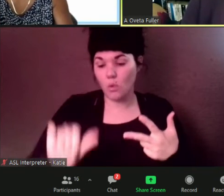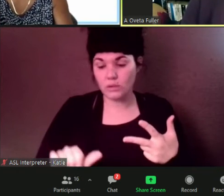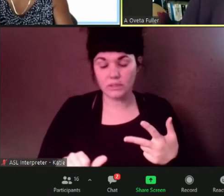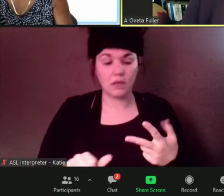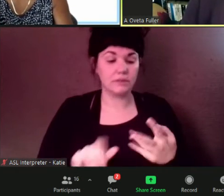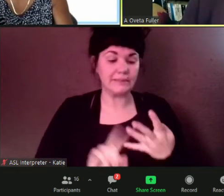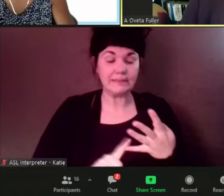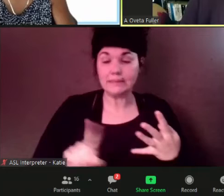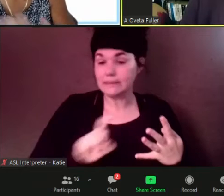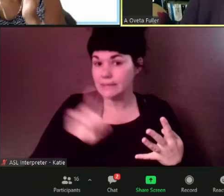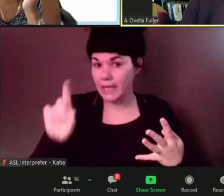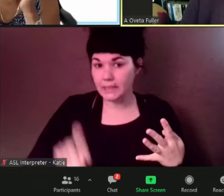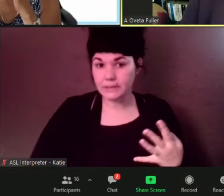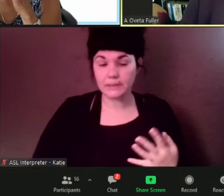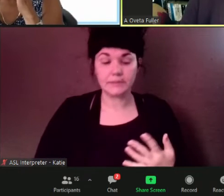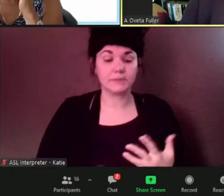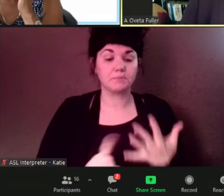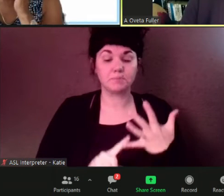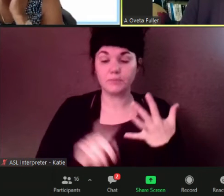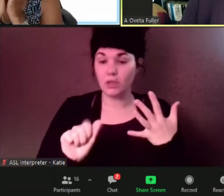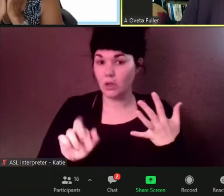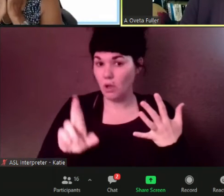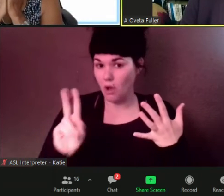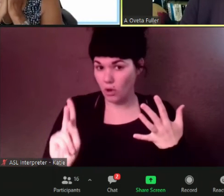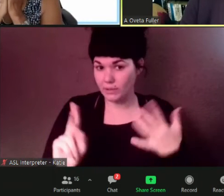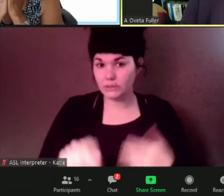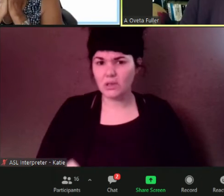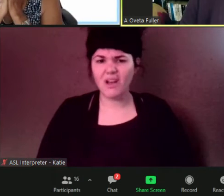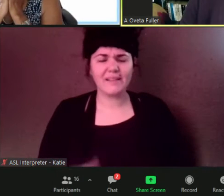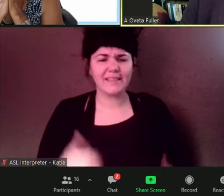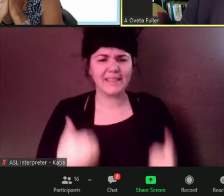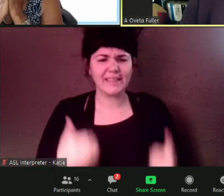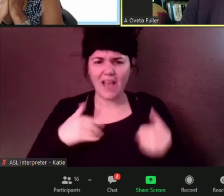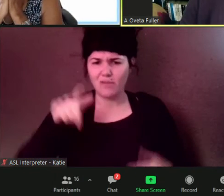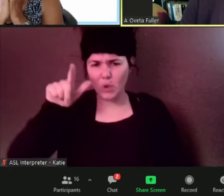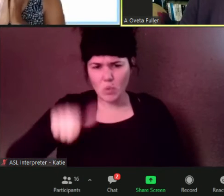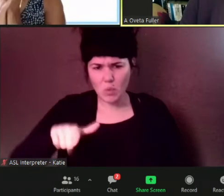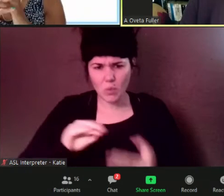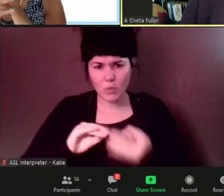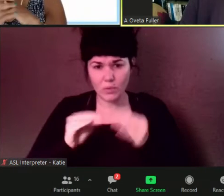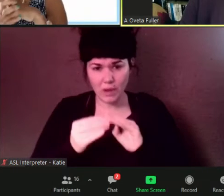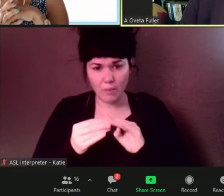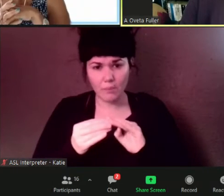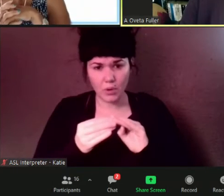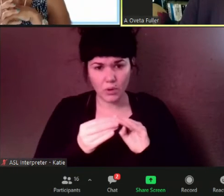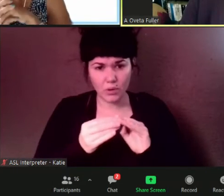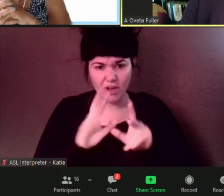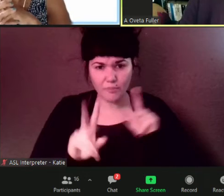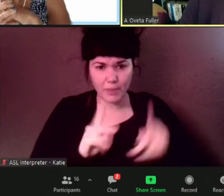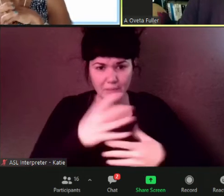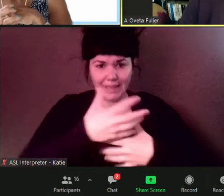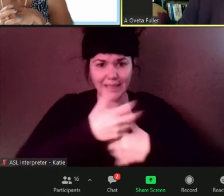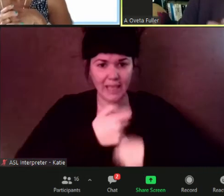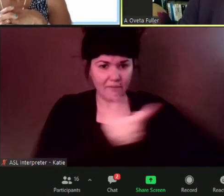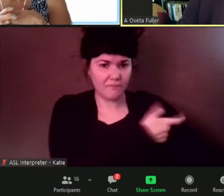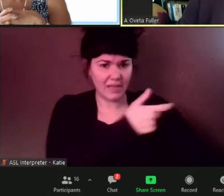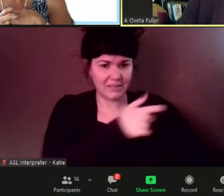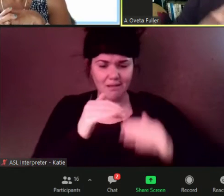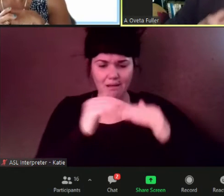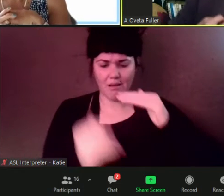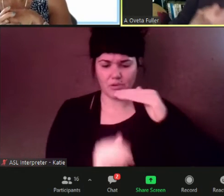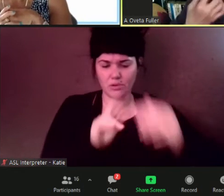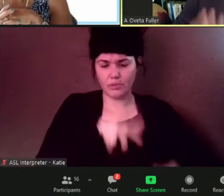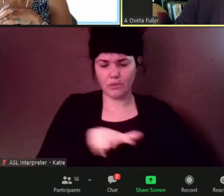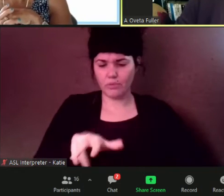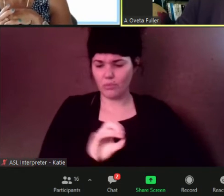states where there's low vaccination below 30 33 percent and so whenever particularly